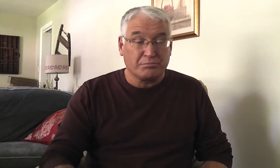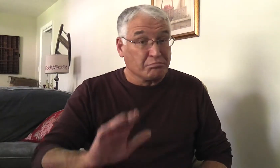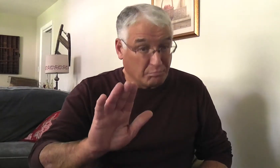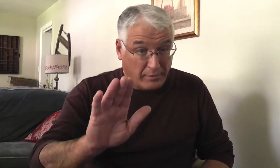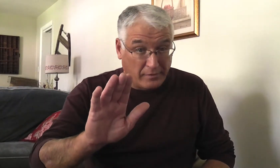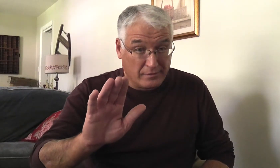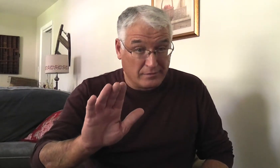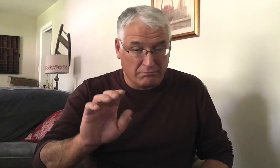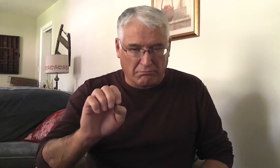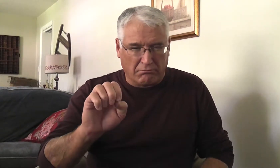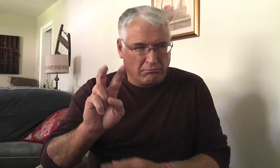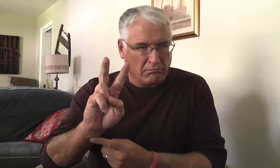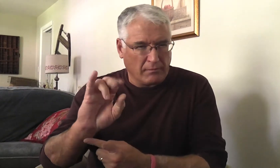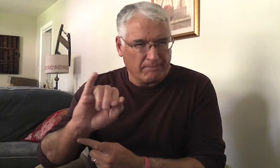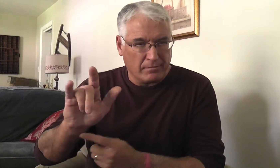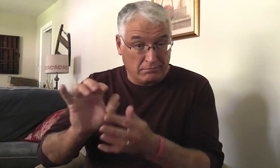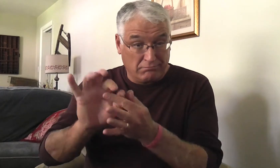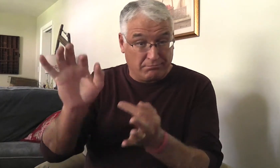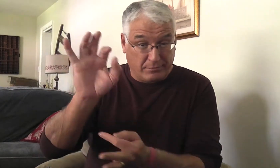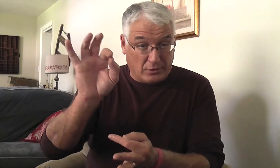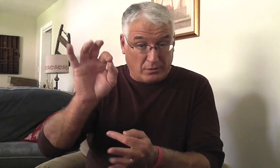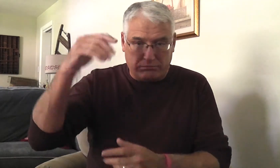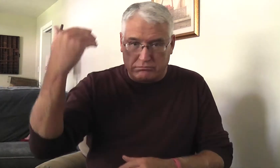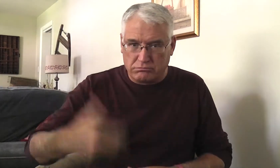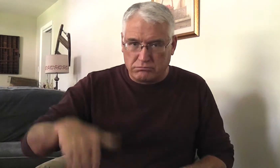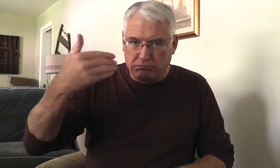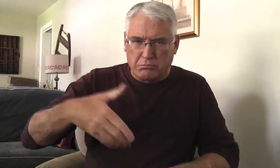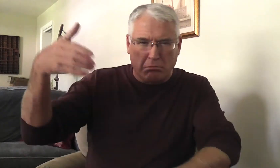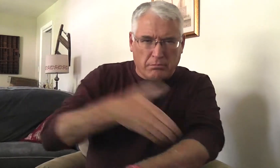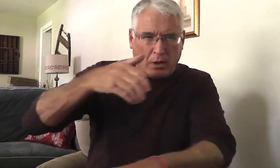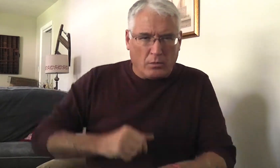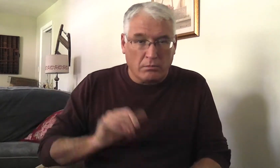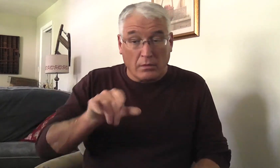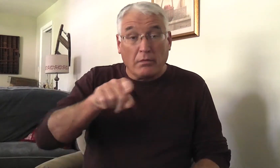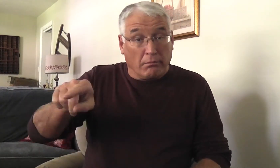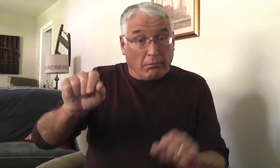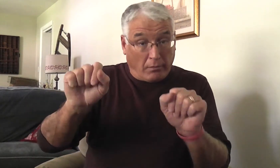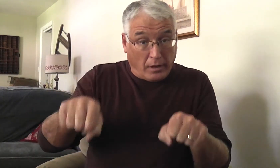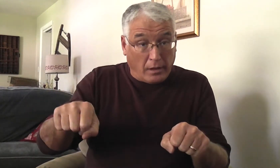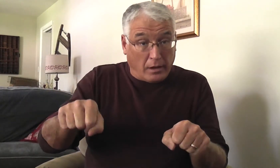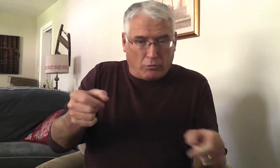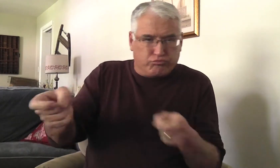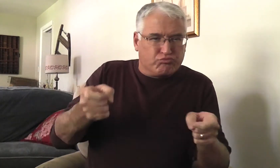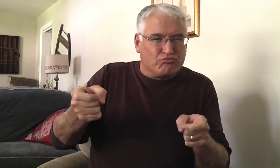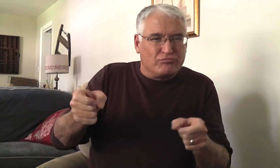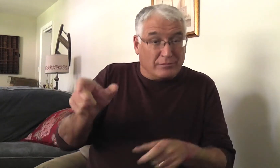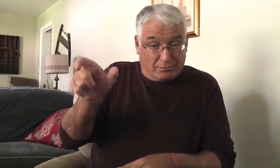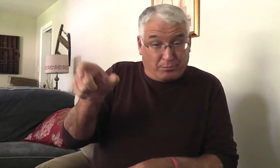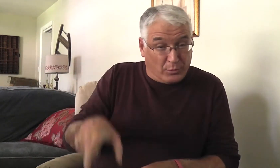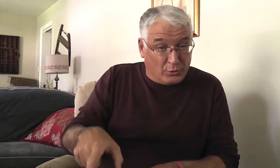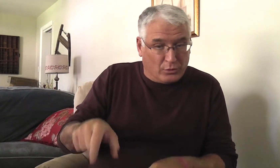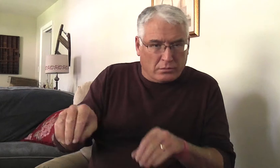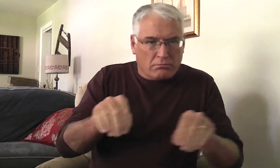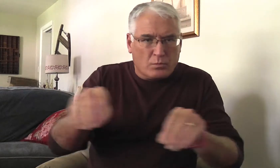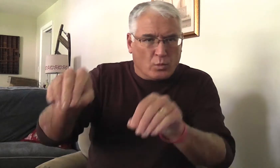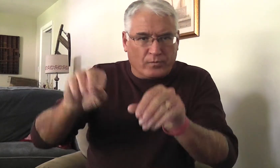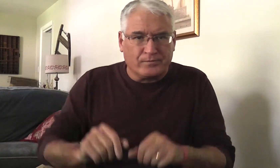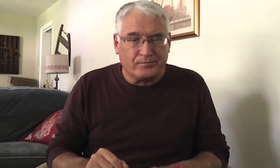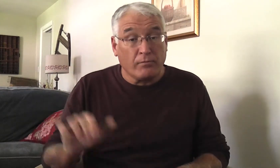Even though you couldn't see the evil spirits, they were powerful. They could control a person,